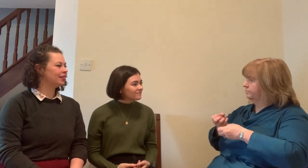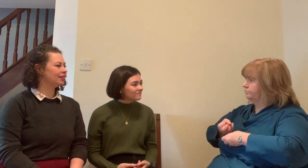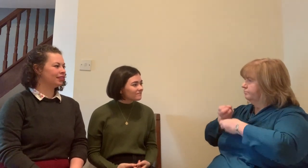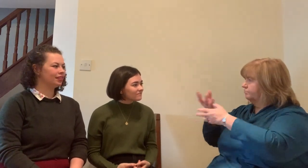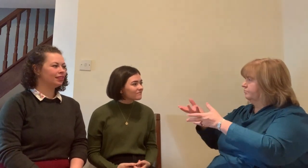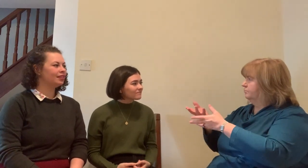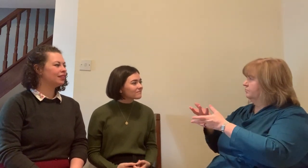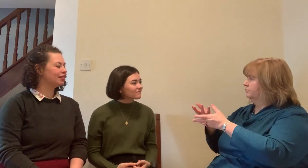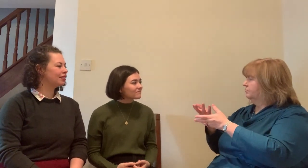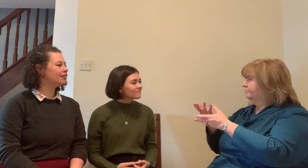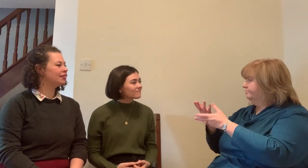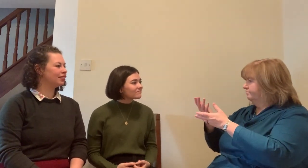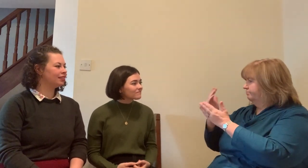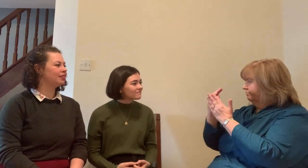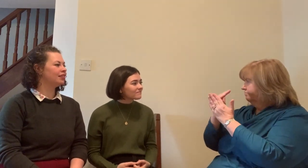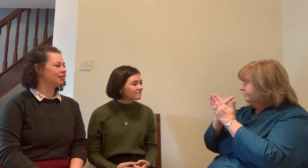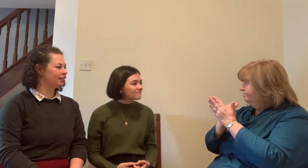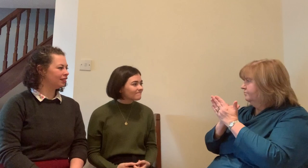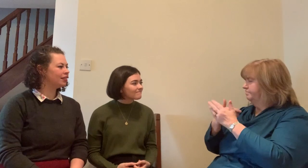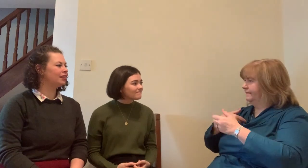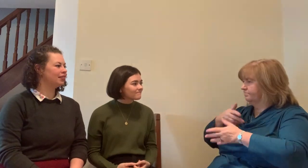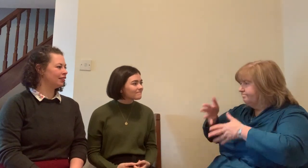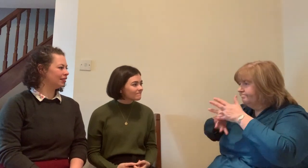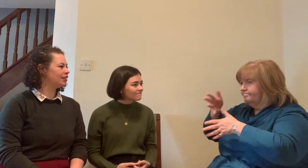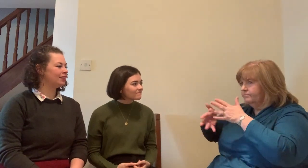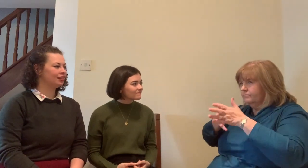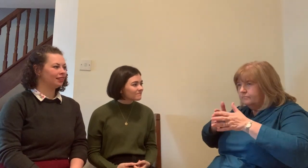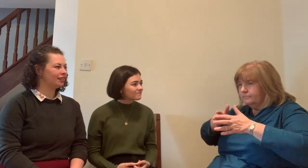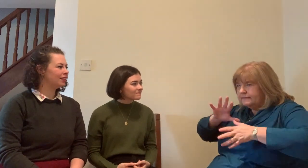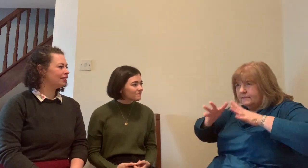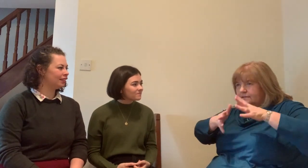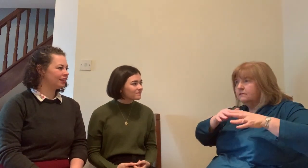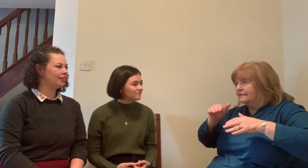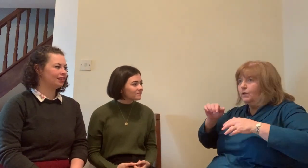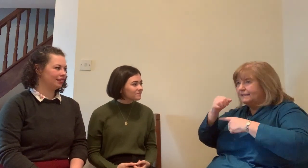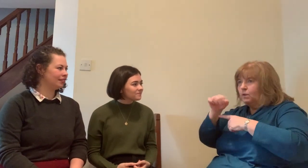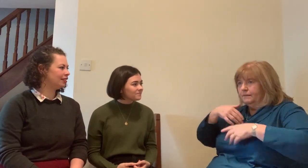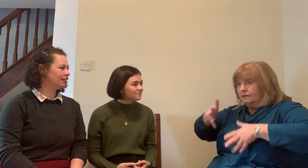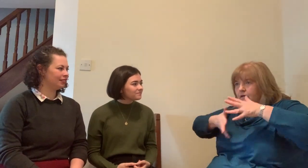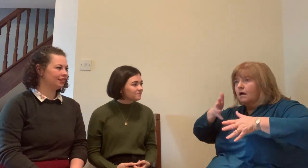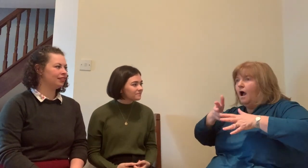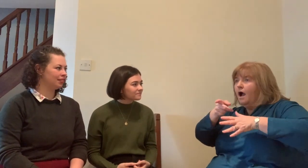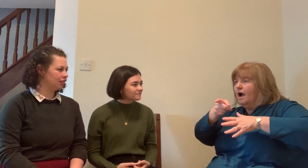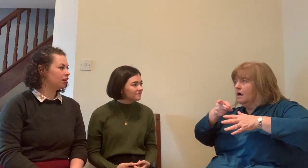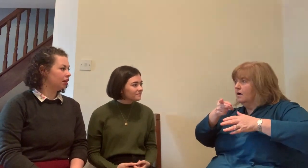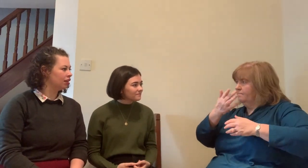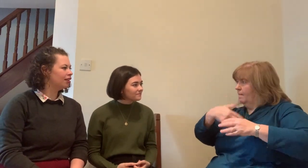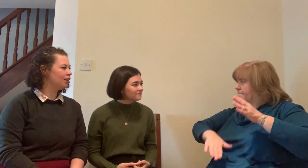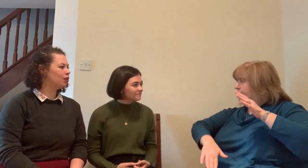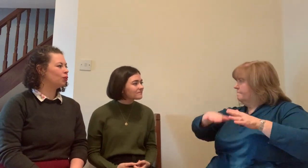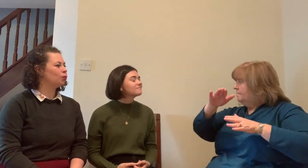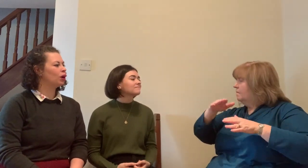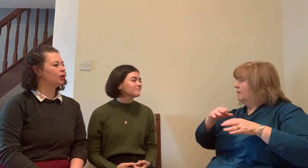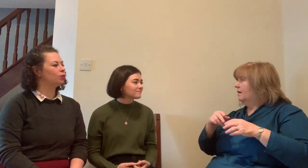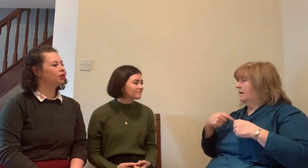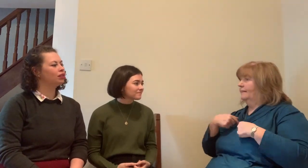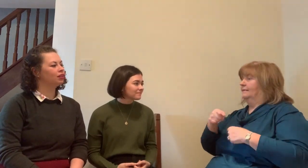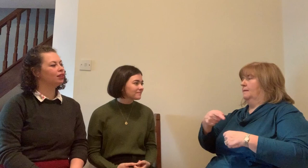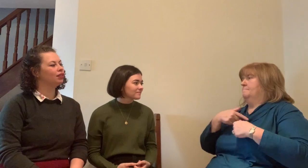know everything and it really hit me took me aback and I thought you know what you are you're right I do